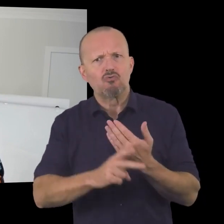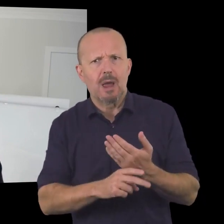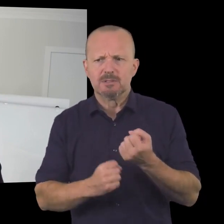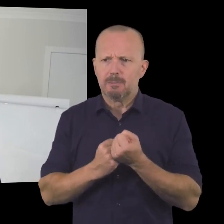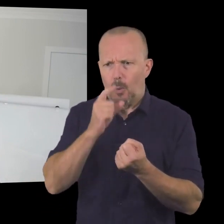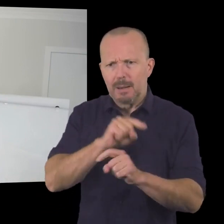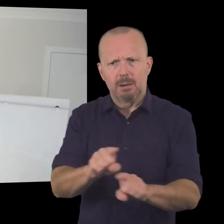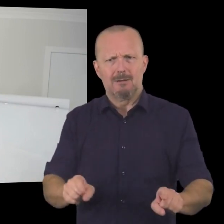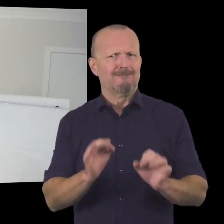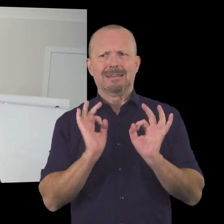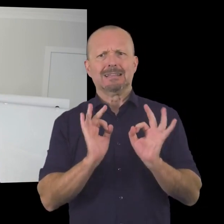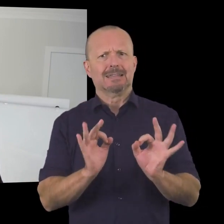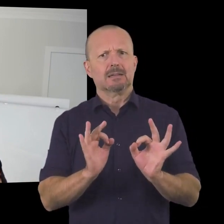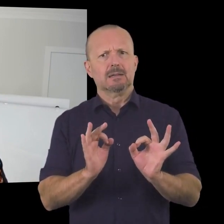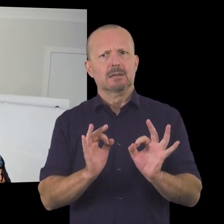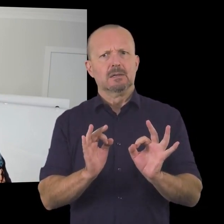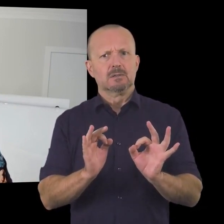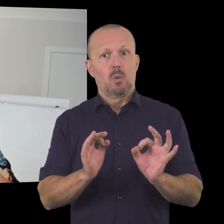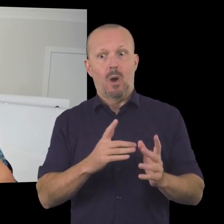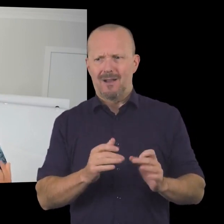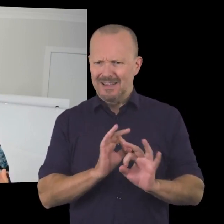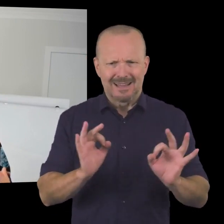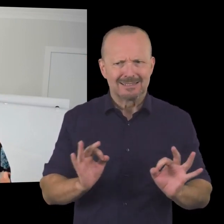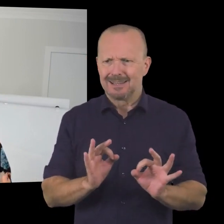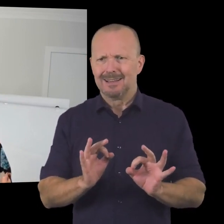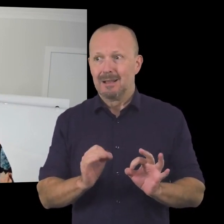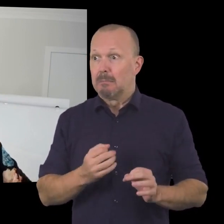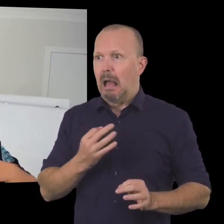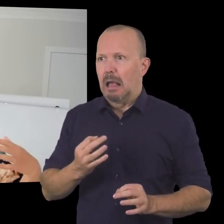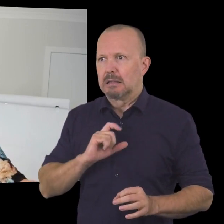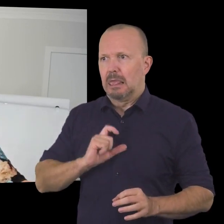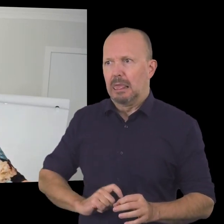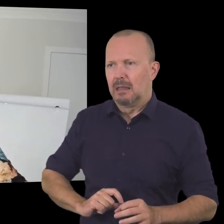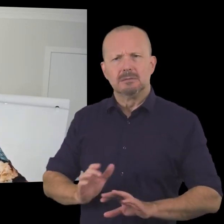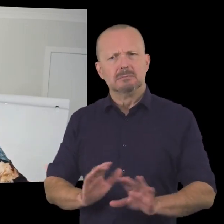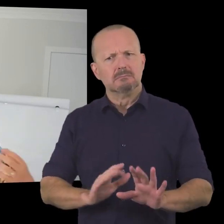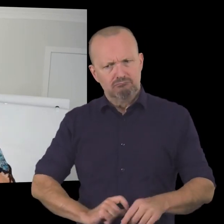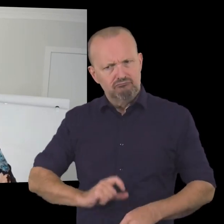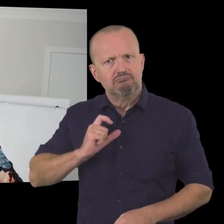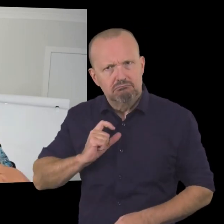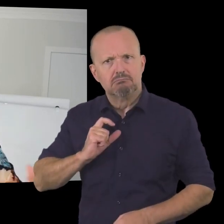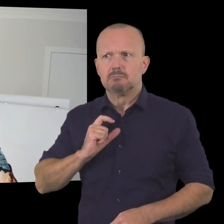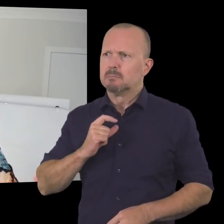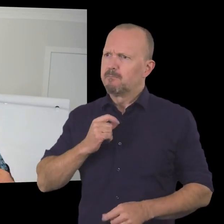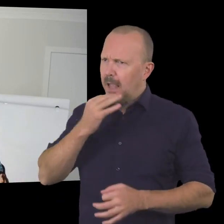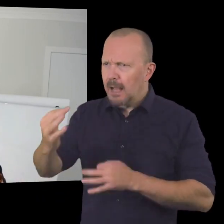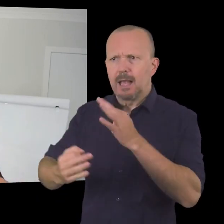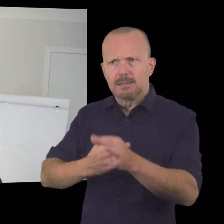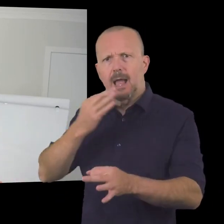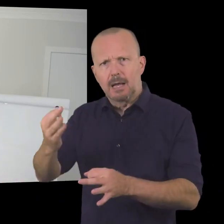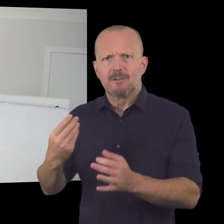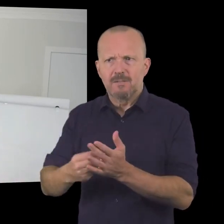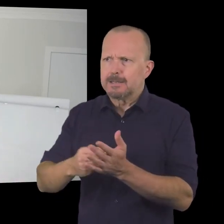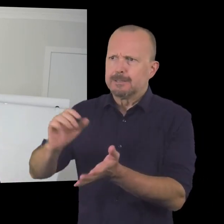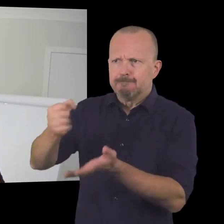people that you support in your community so i want you to feel confident about going out to your community to look for the funds to help